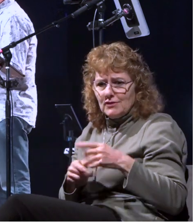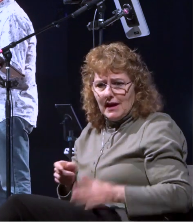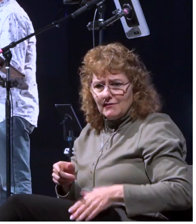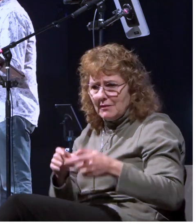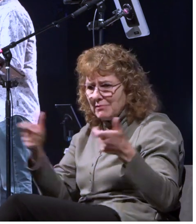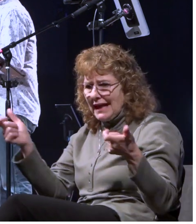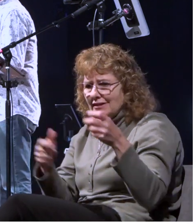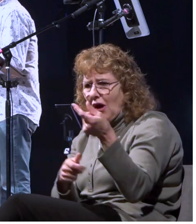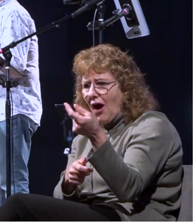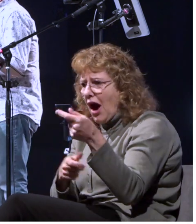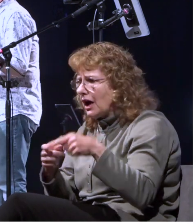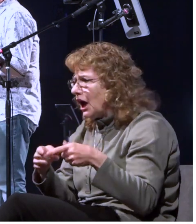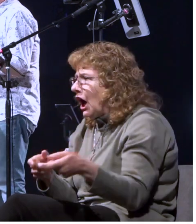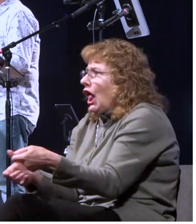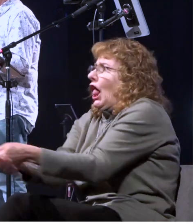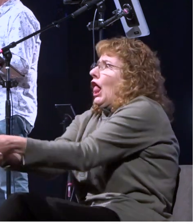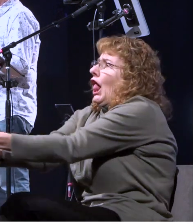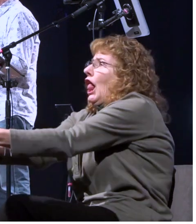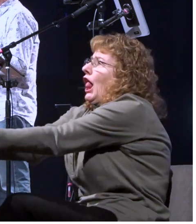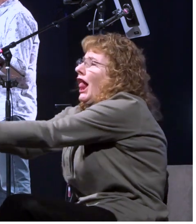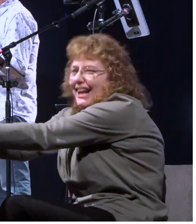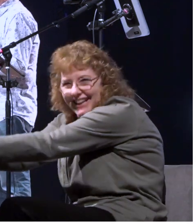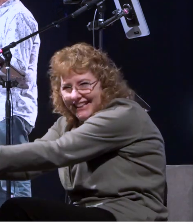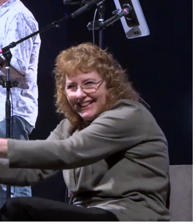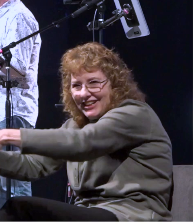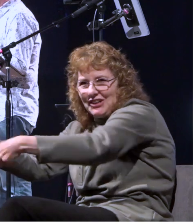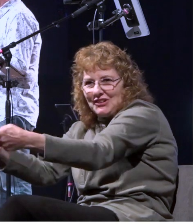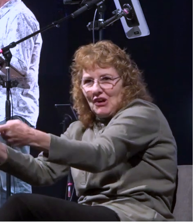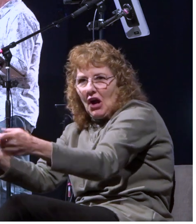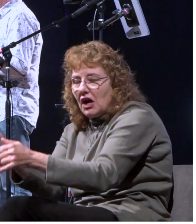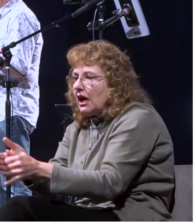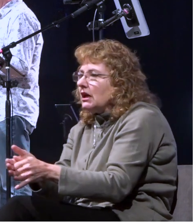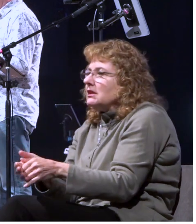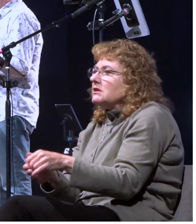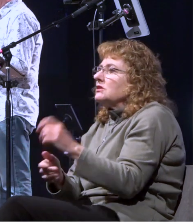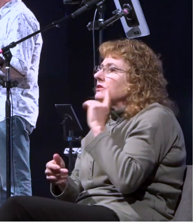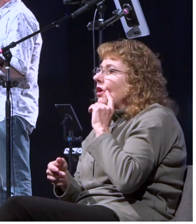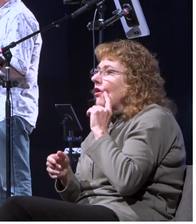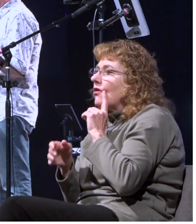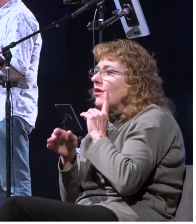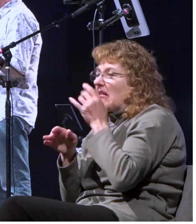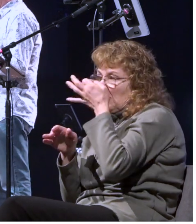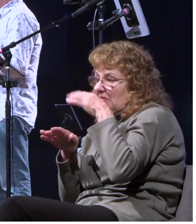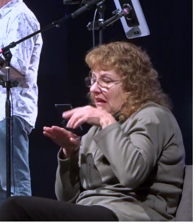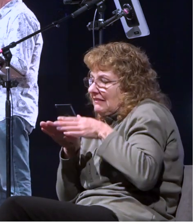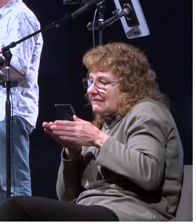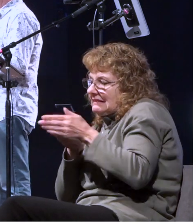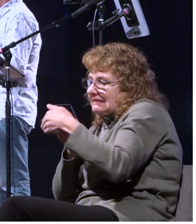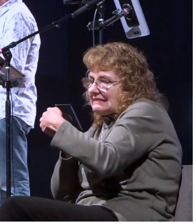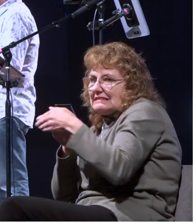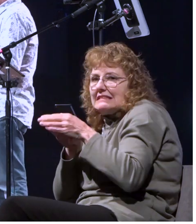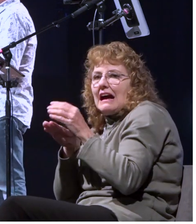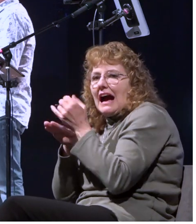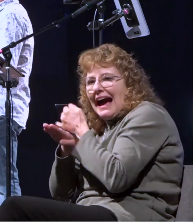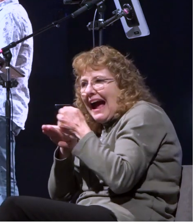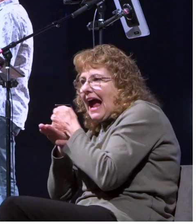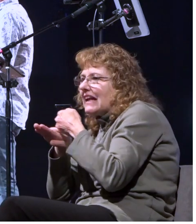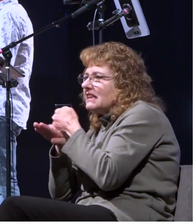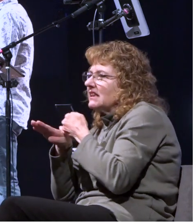and running under the shelter of an island called claudia we secured the skiff with difficulty they're dragging the